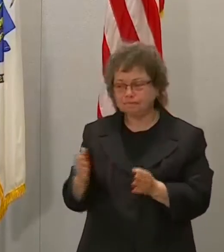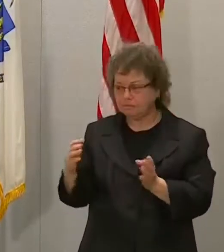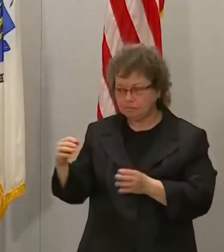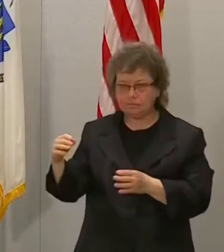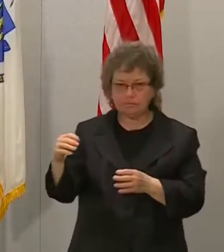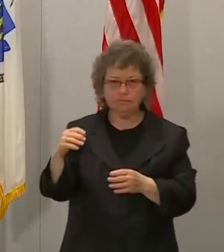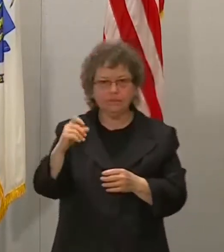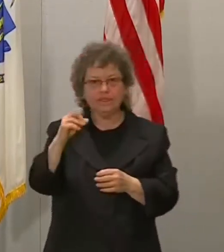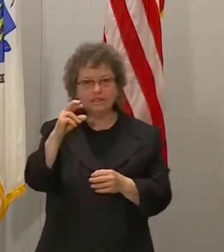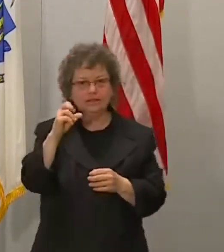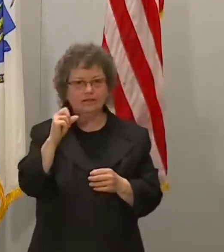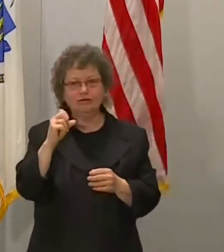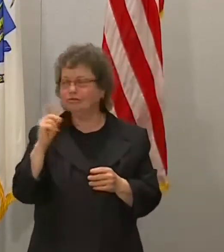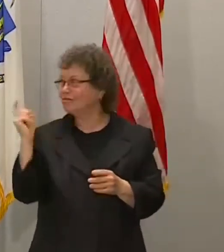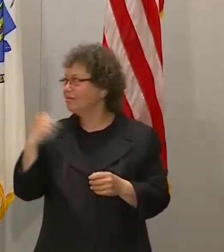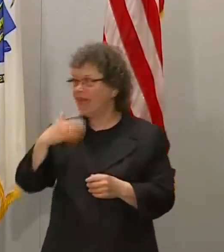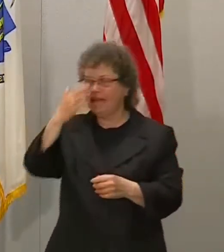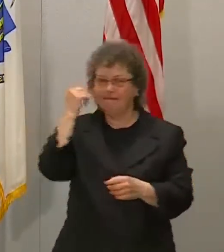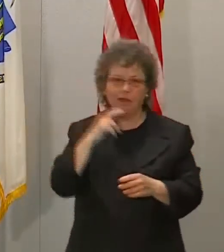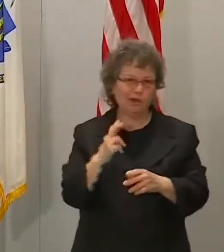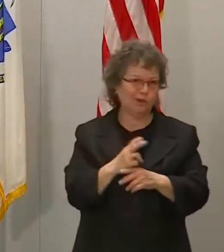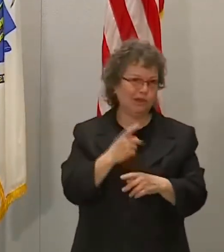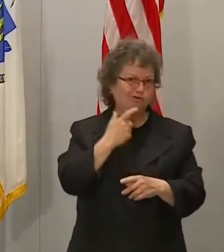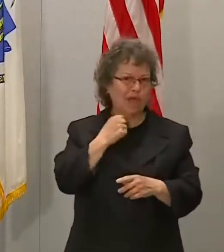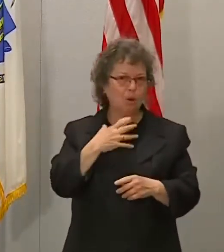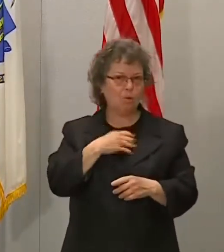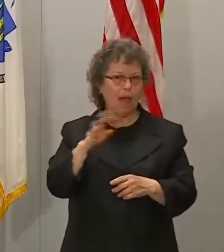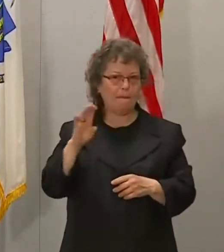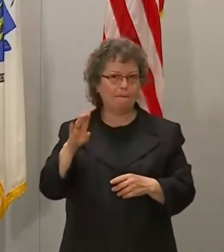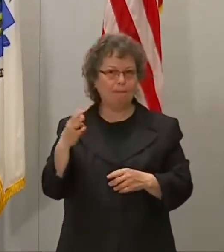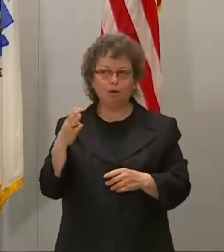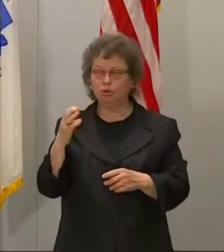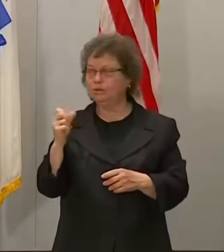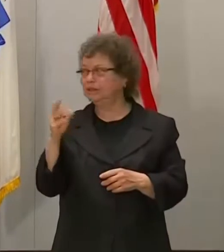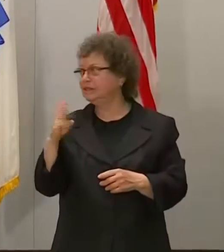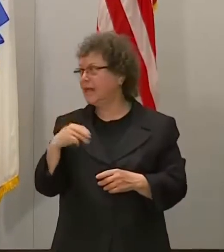I forgot to wear my red, white, and blue today. Sorry about that, Sam.